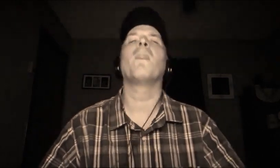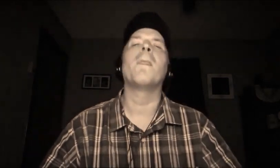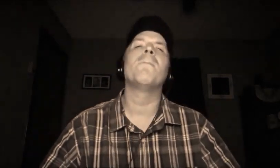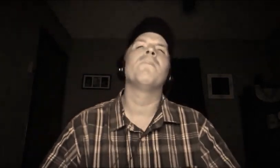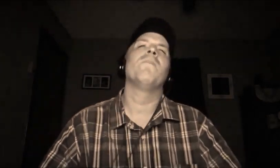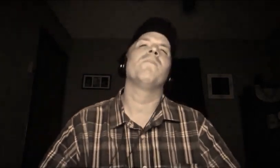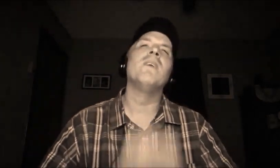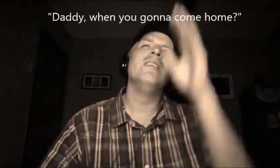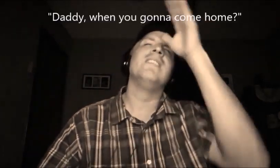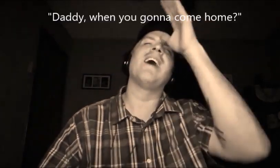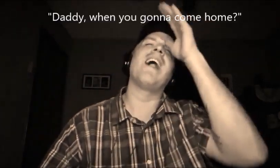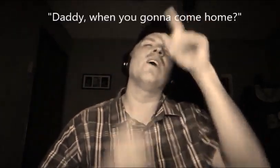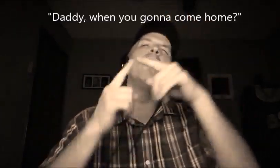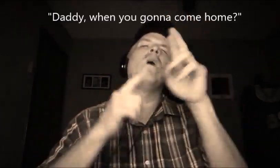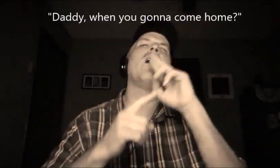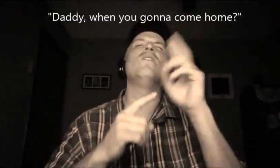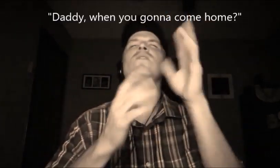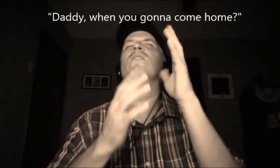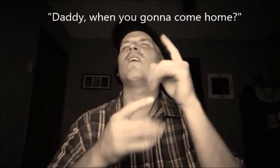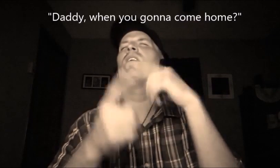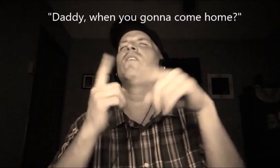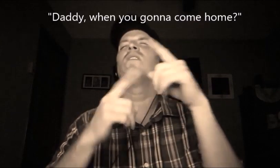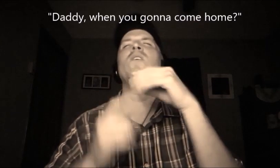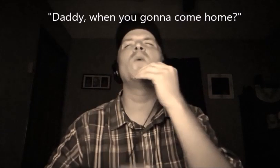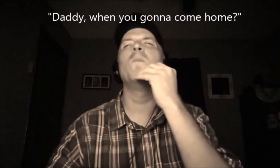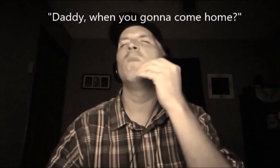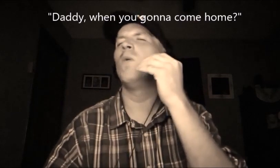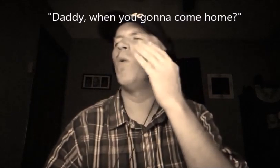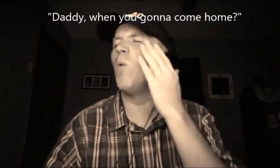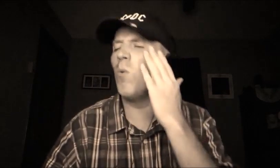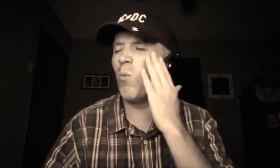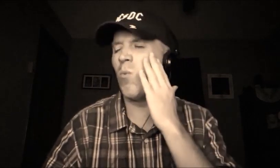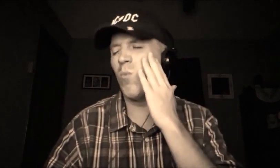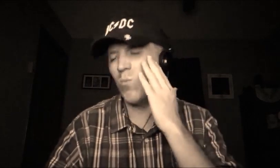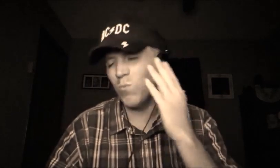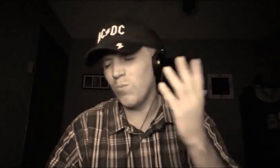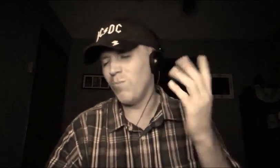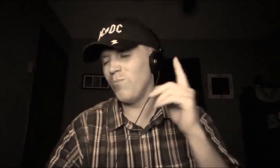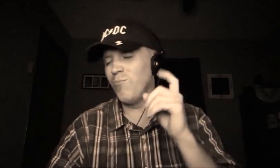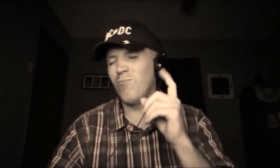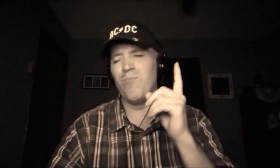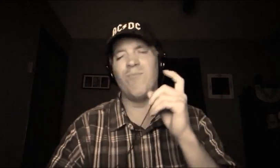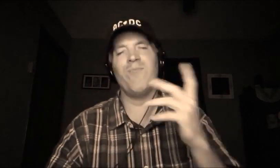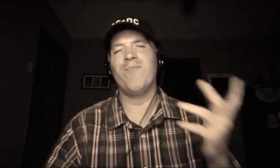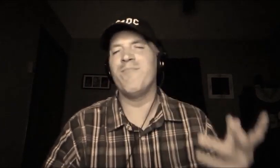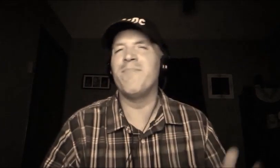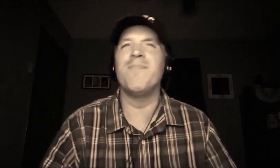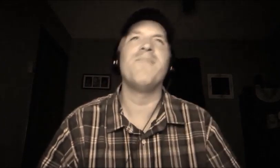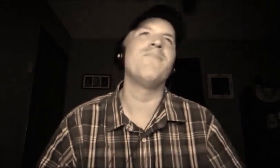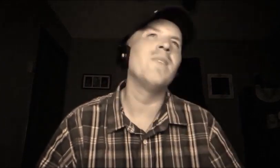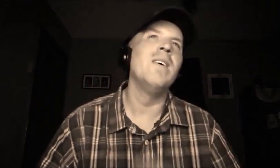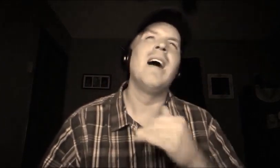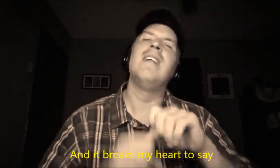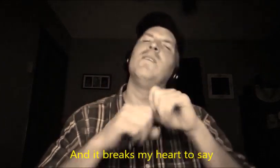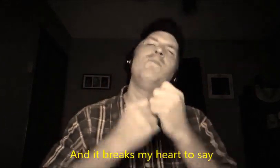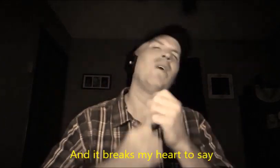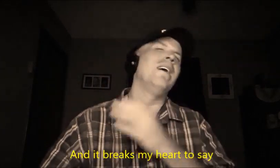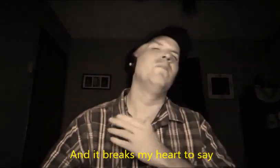Daddy when you gonna come home And it breaks